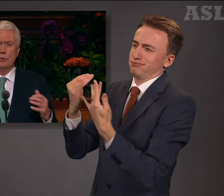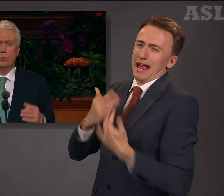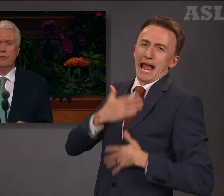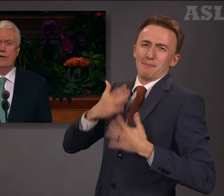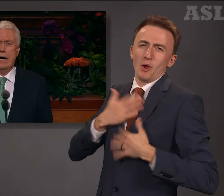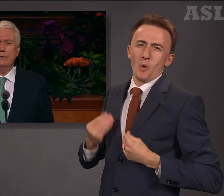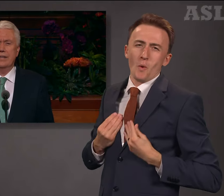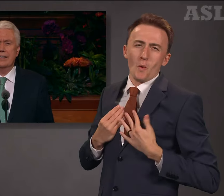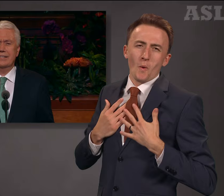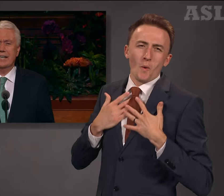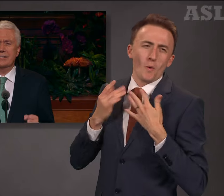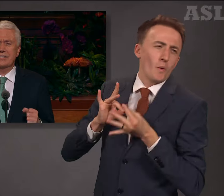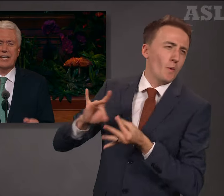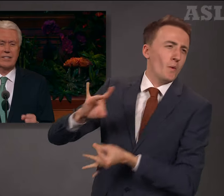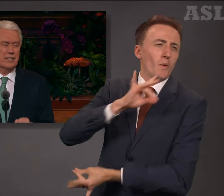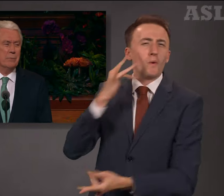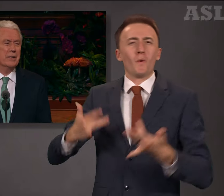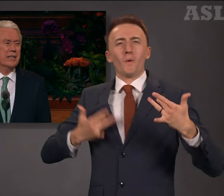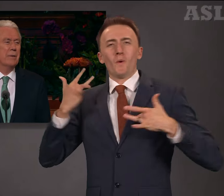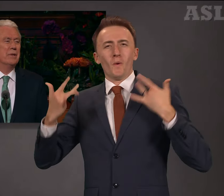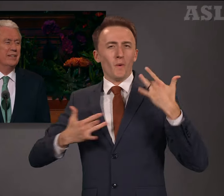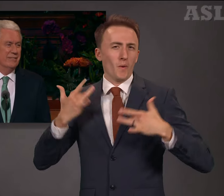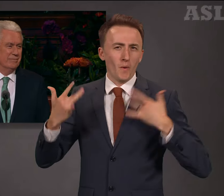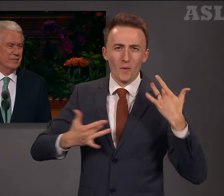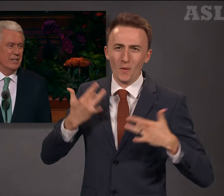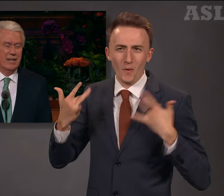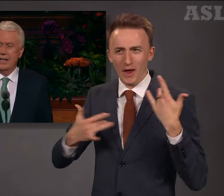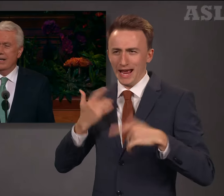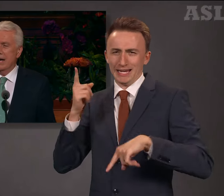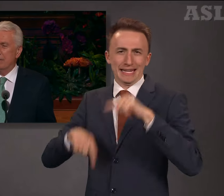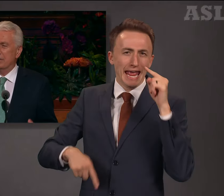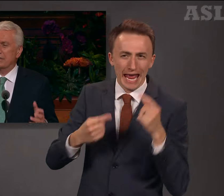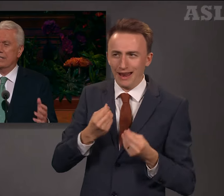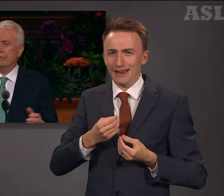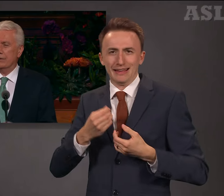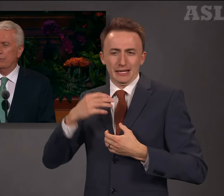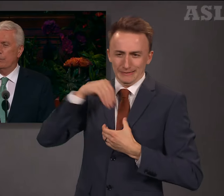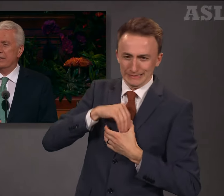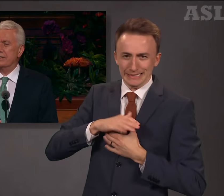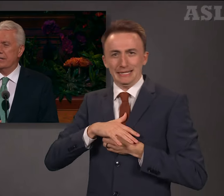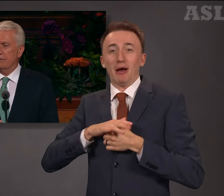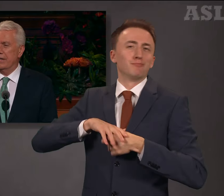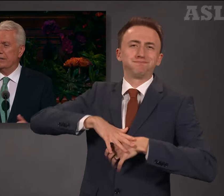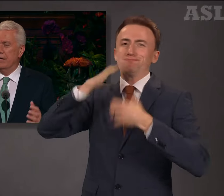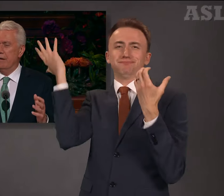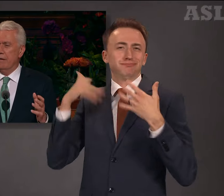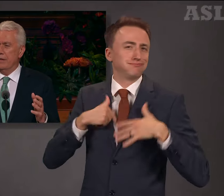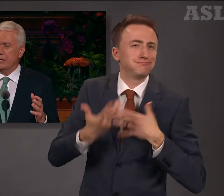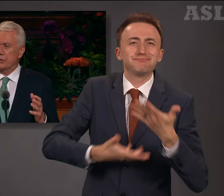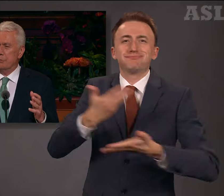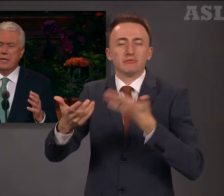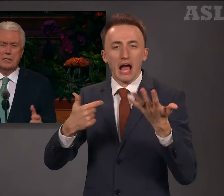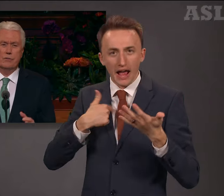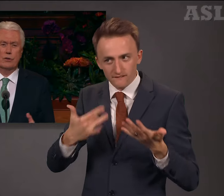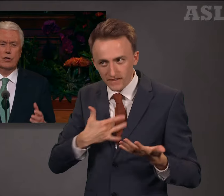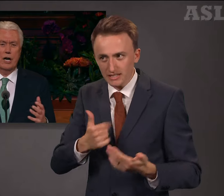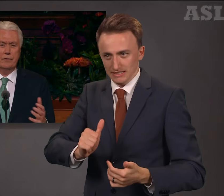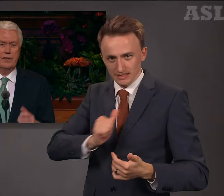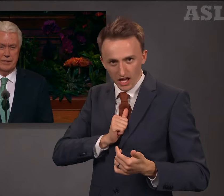profound that it can scarcely be kept in. I have discovered for myself that this peaceful confidence